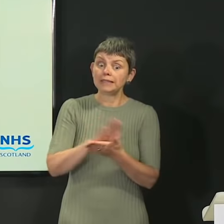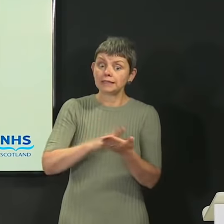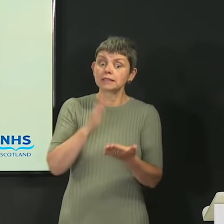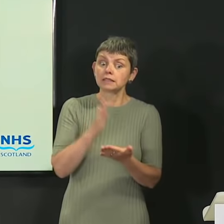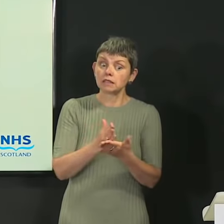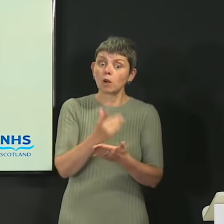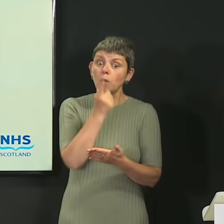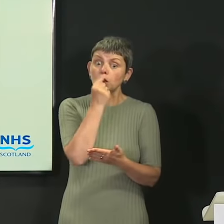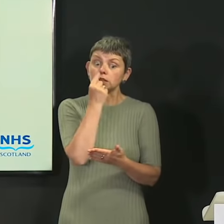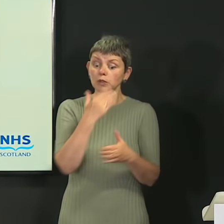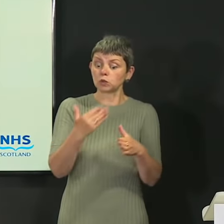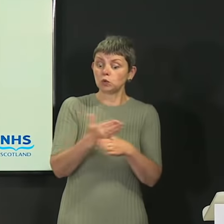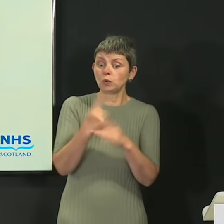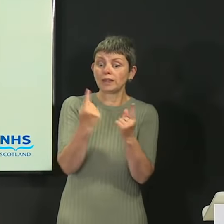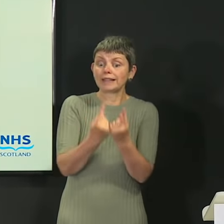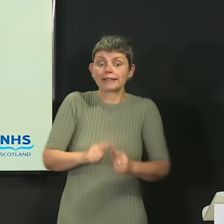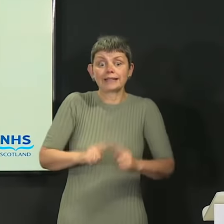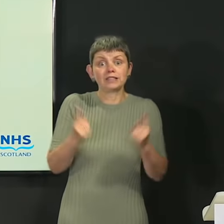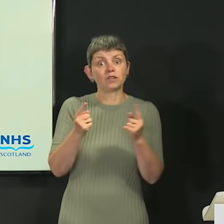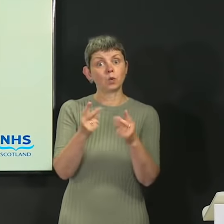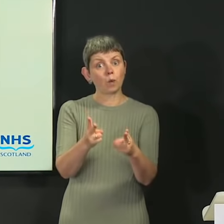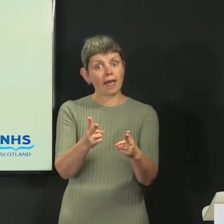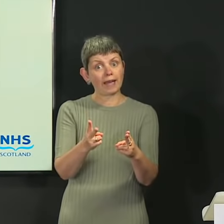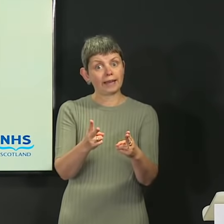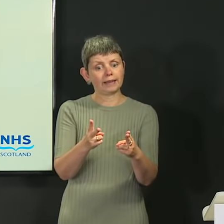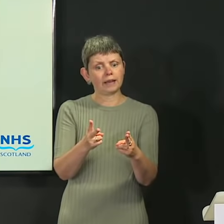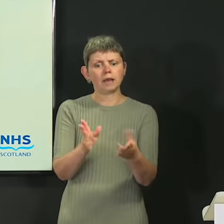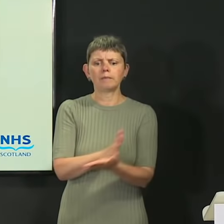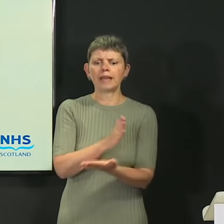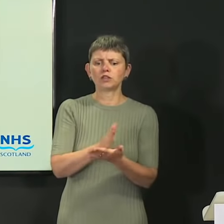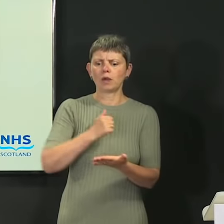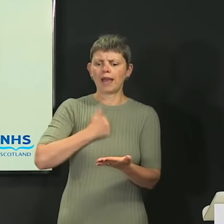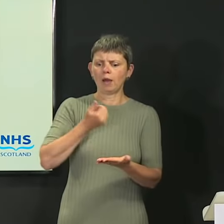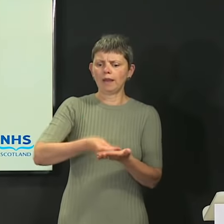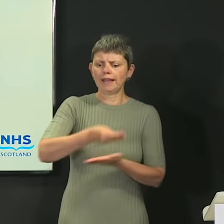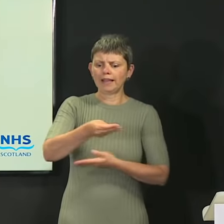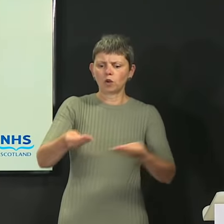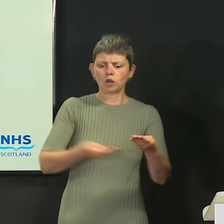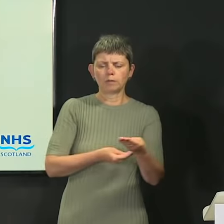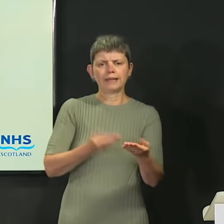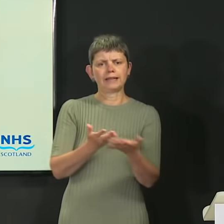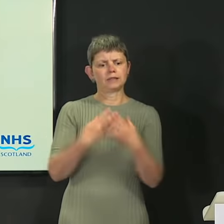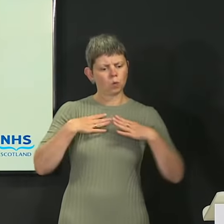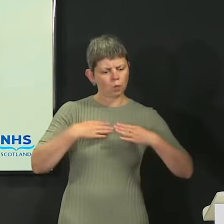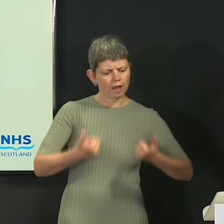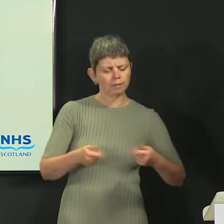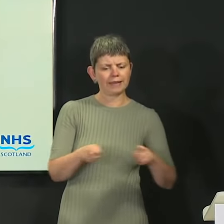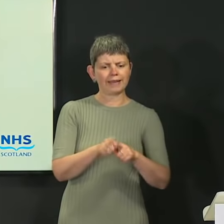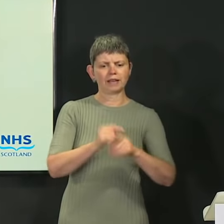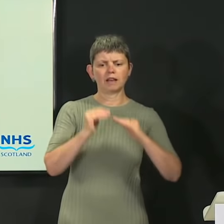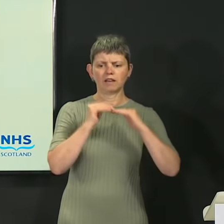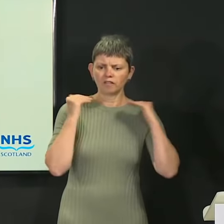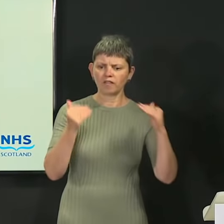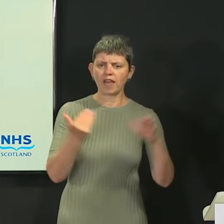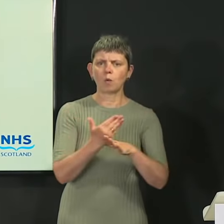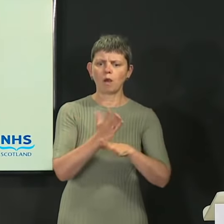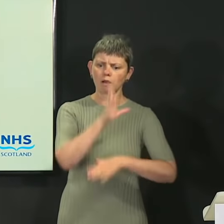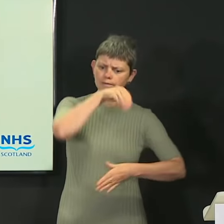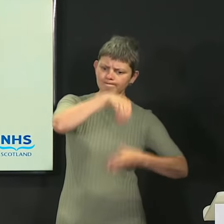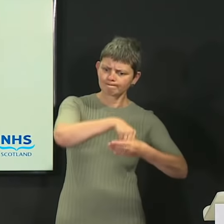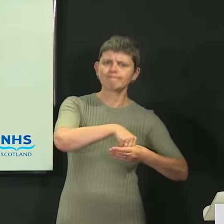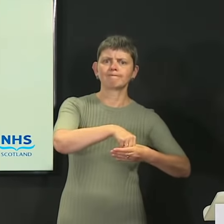and crucially to rebuild our economy with wellbeing and fair work at its heart. At the core of our